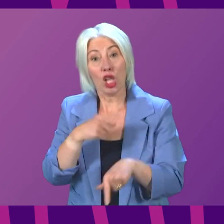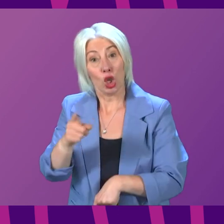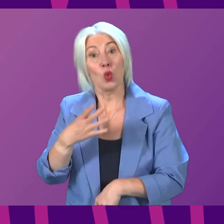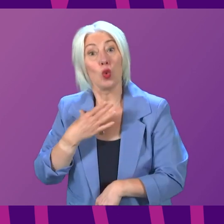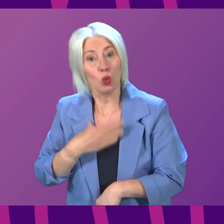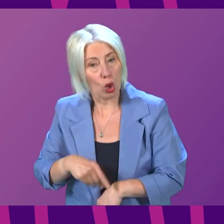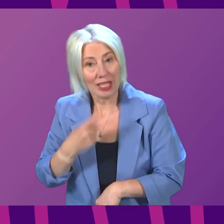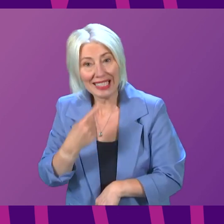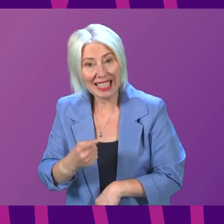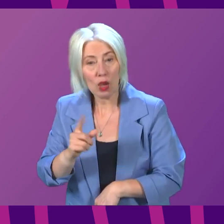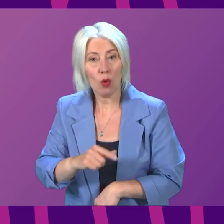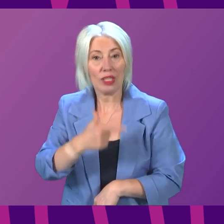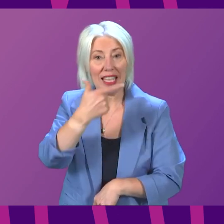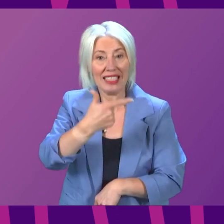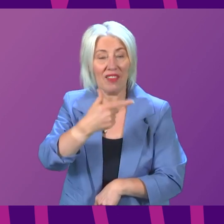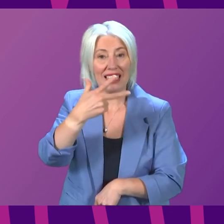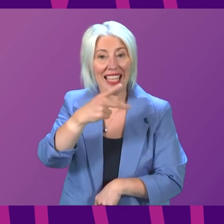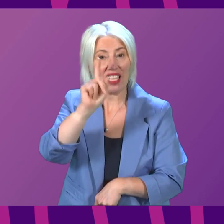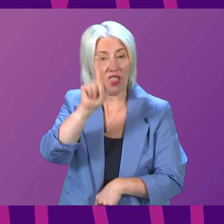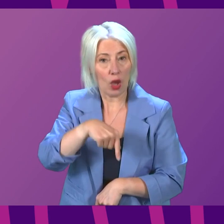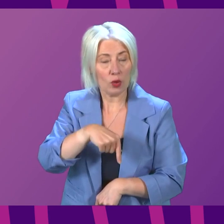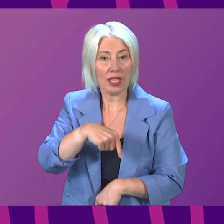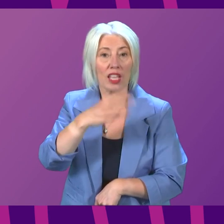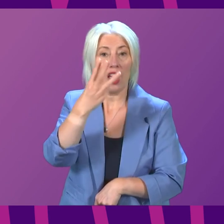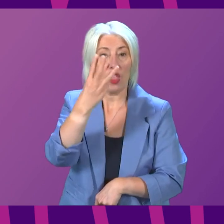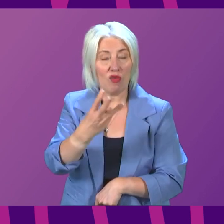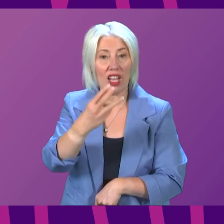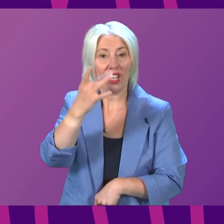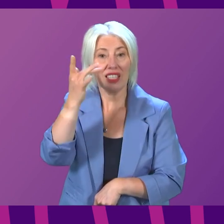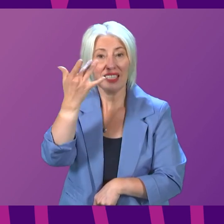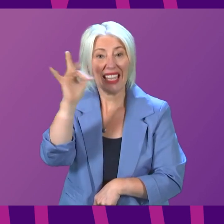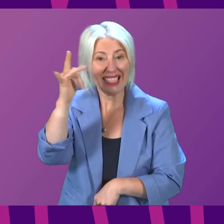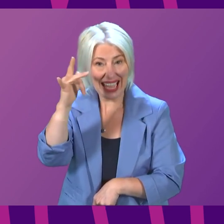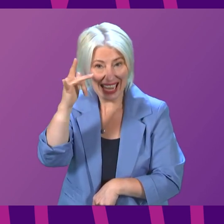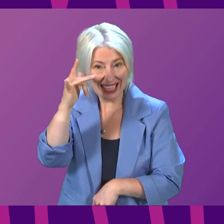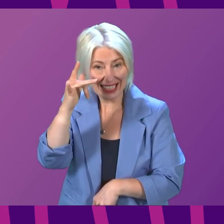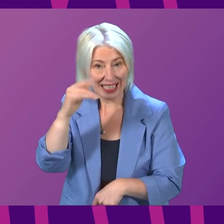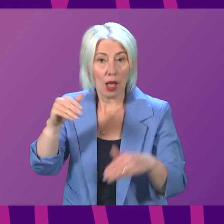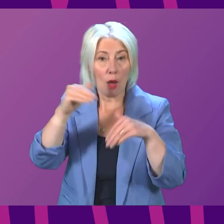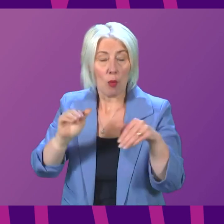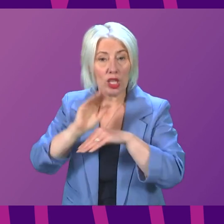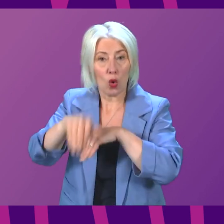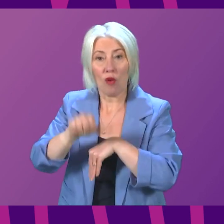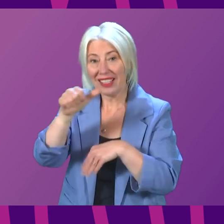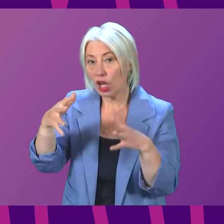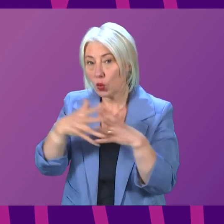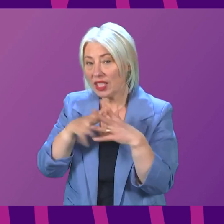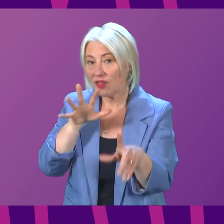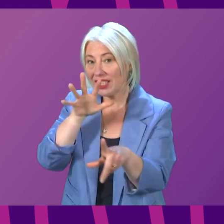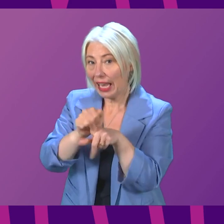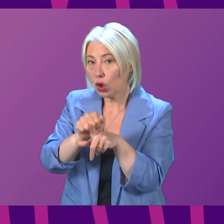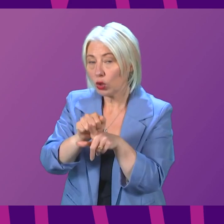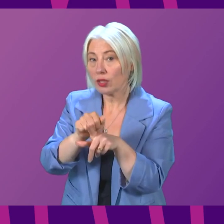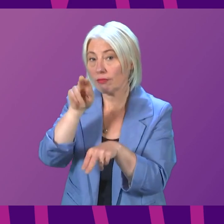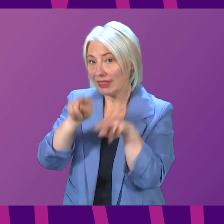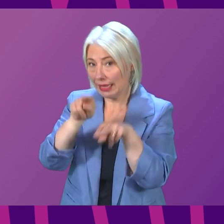again, was 78,310, waiting more than six weeks for a diagnostic test.